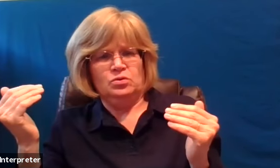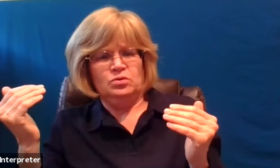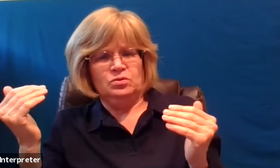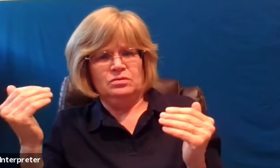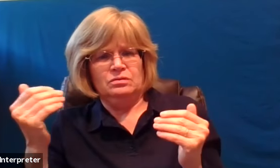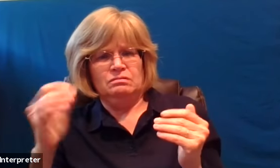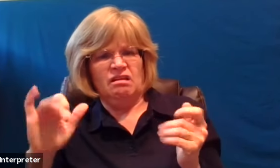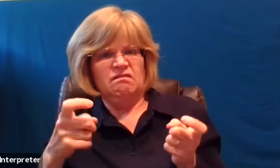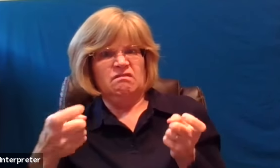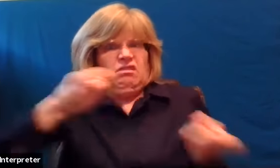is that the god